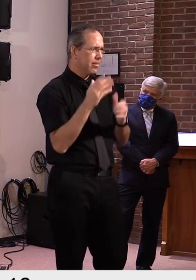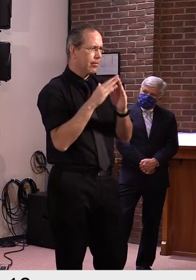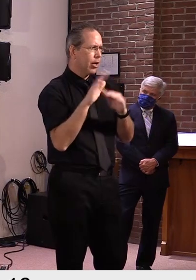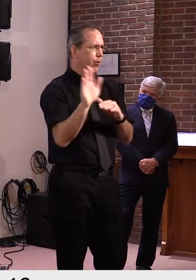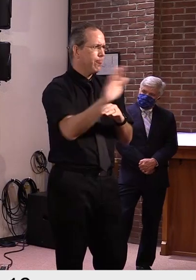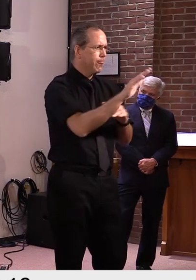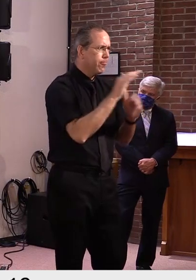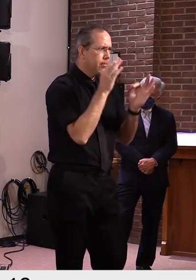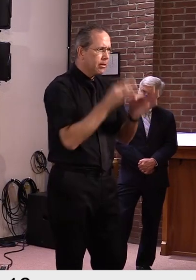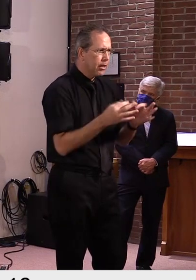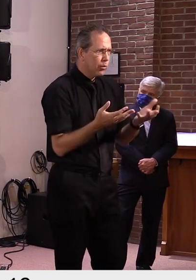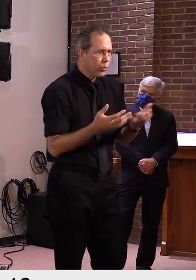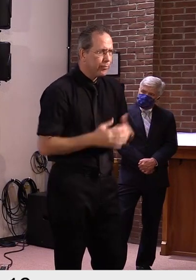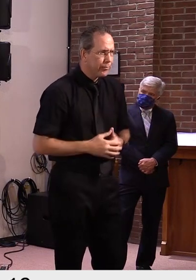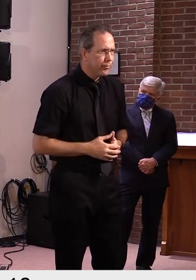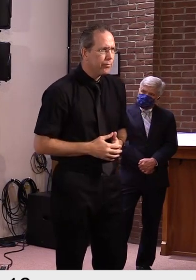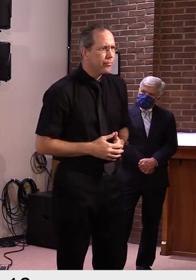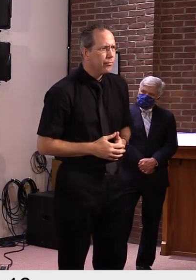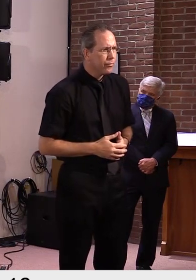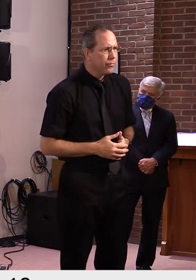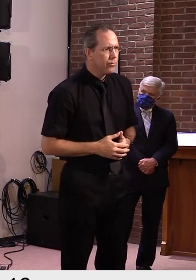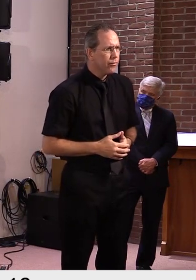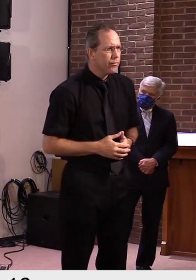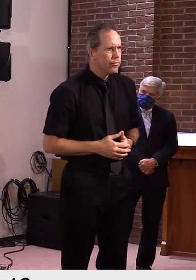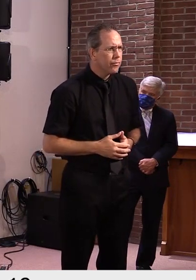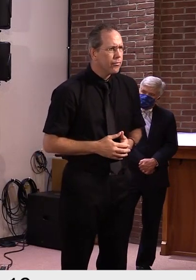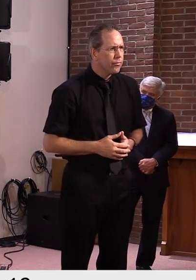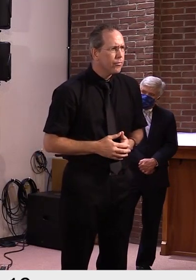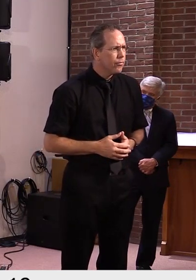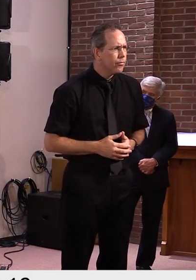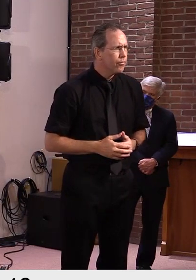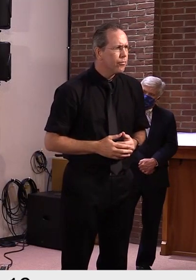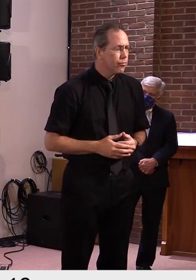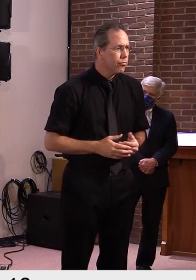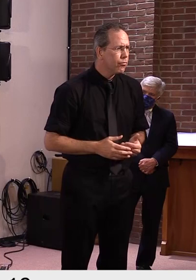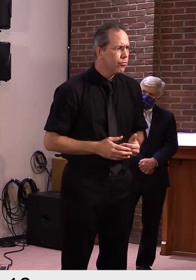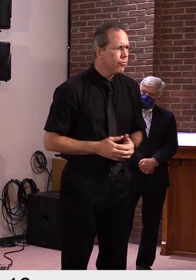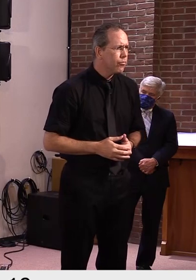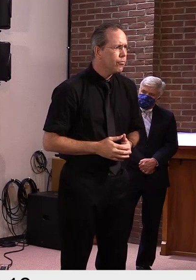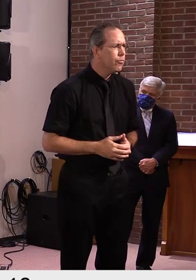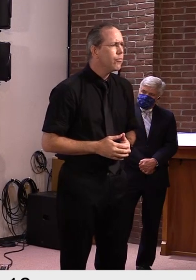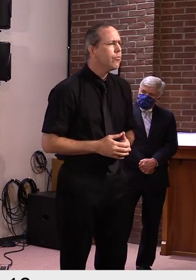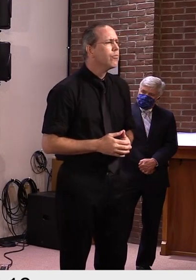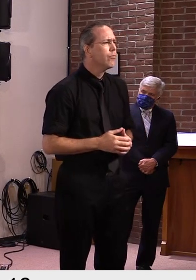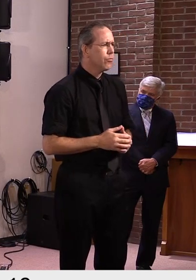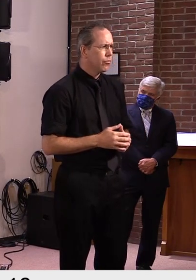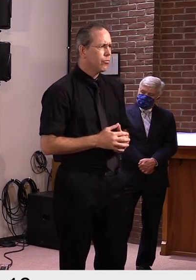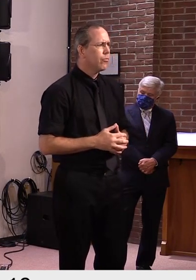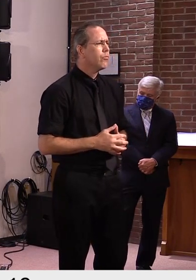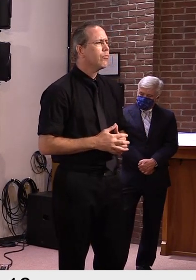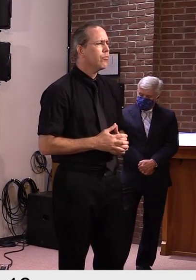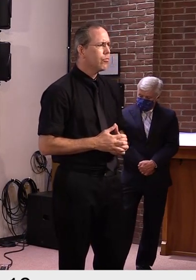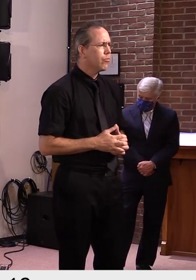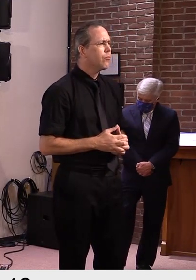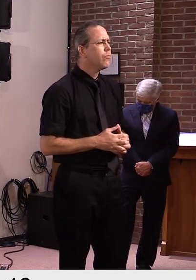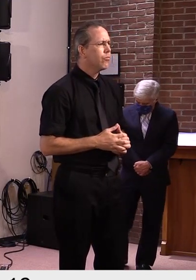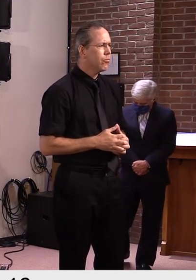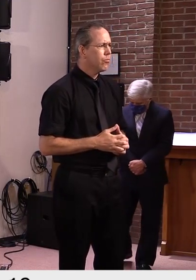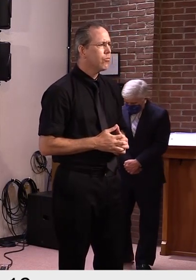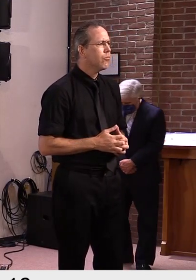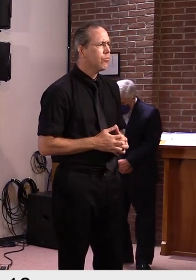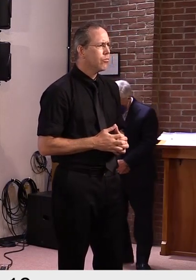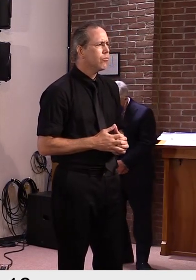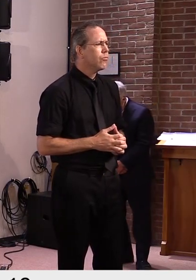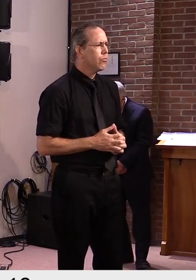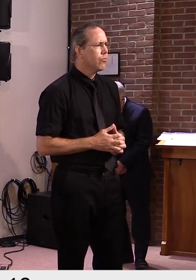uh, that would be, um, the next step forward. have not done anything, uh, at this point in time, but that would be the next